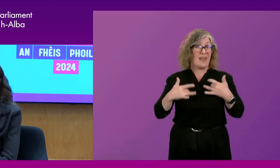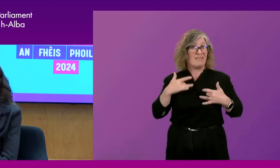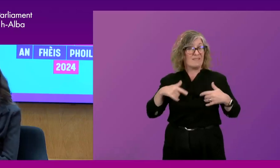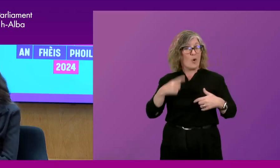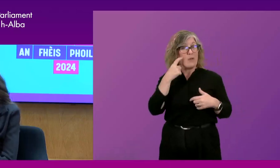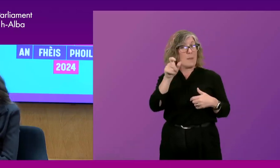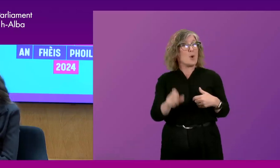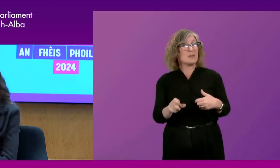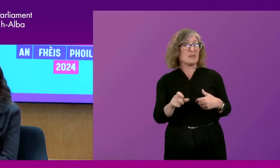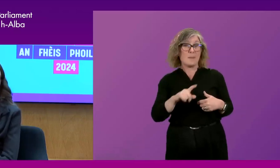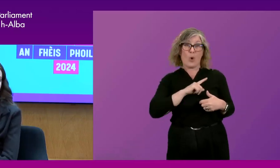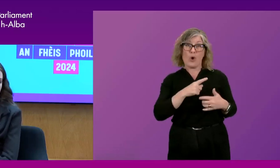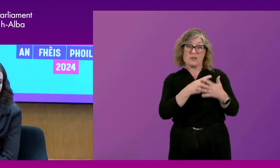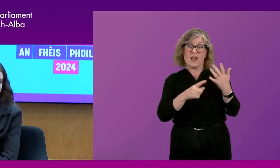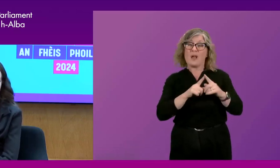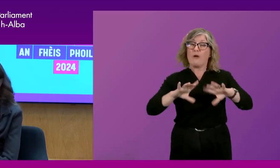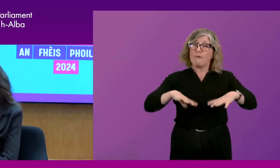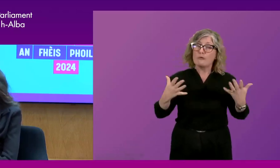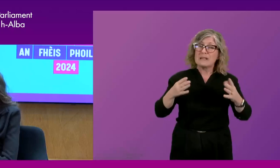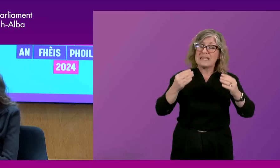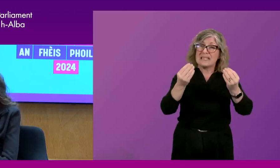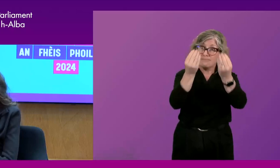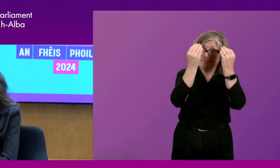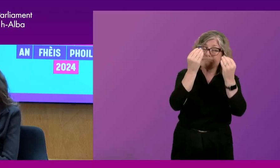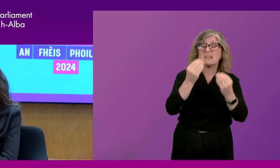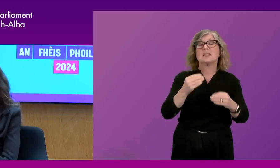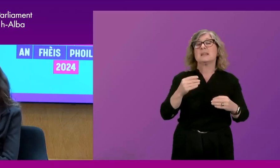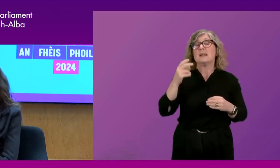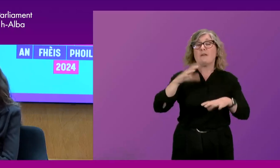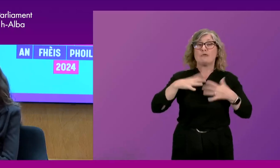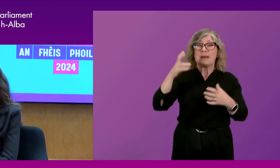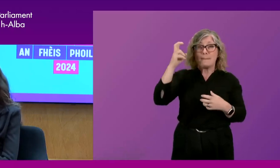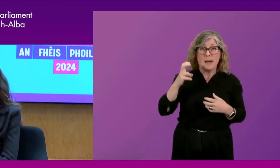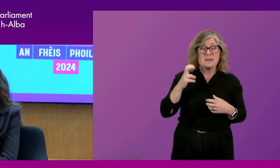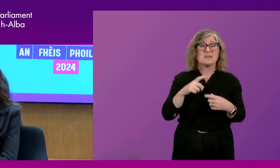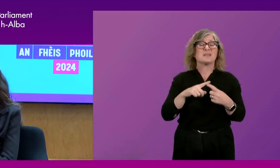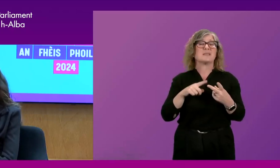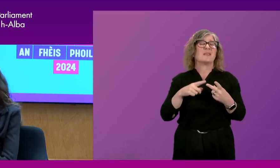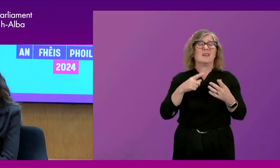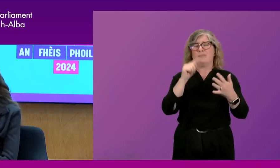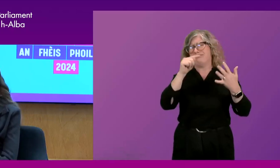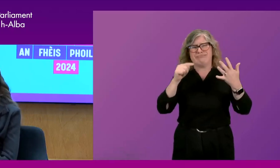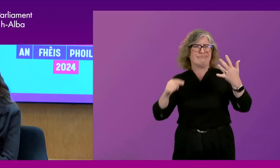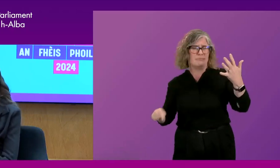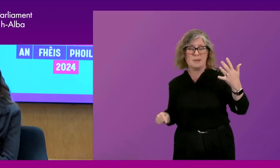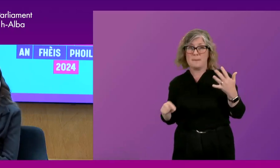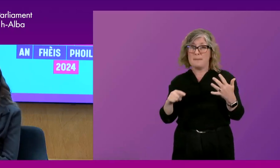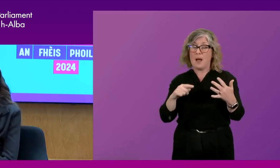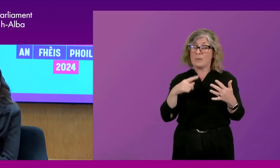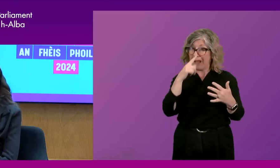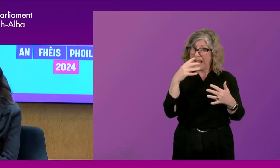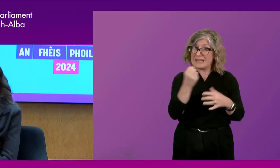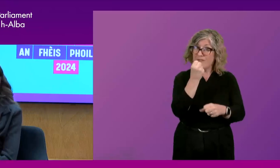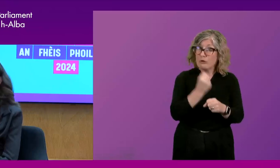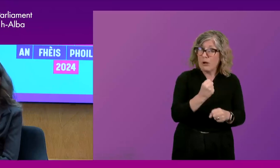that's because of things like free tuition and free bus travel and UNCRC incorporation. But we cannot take those for